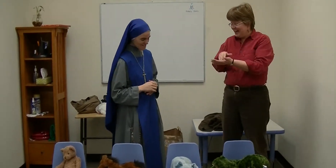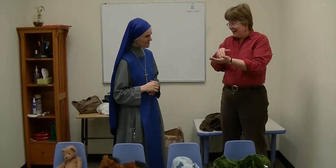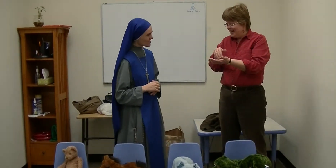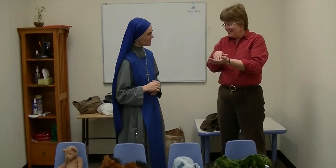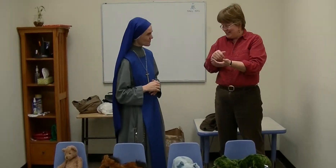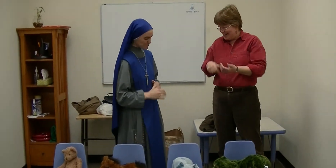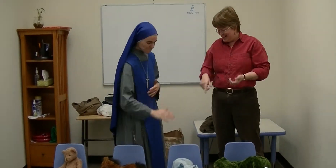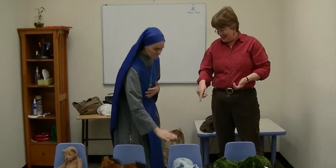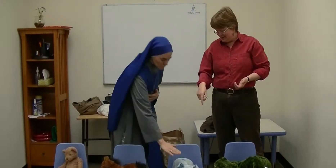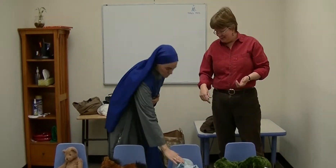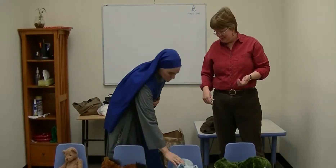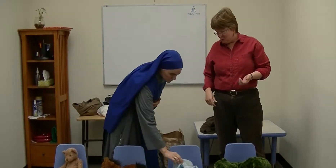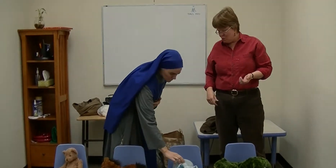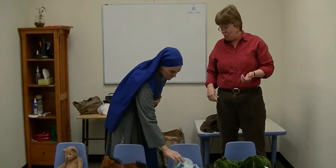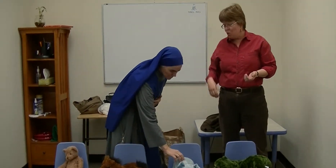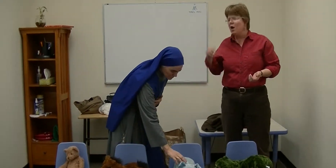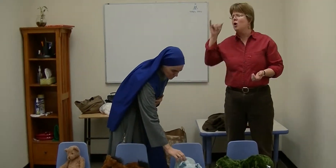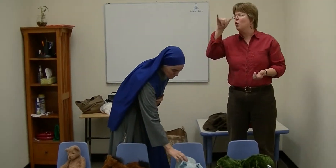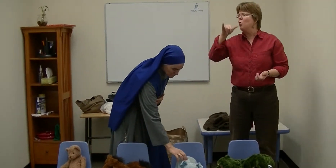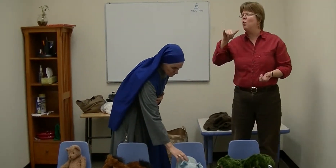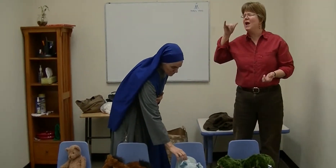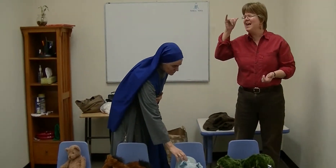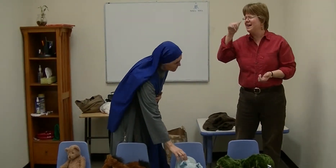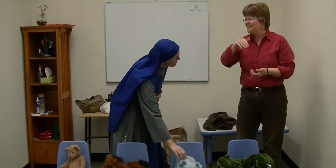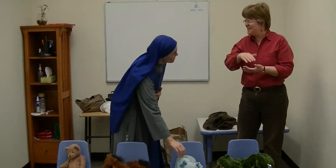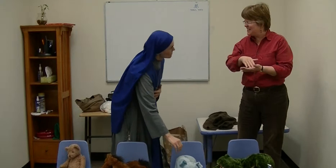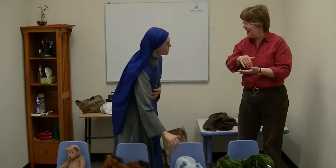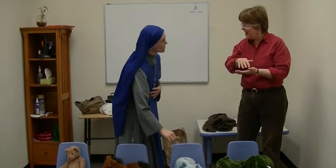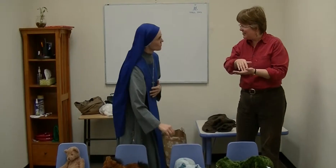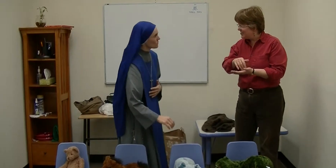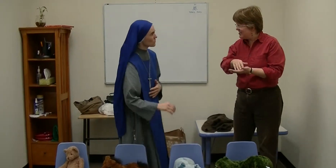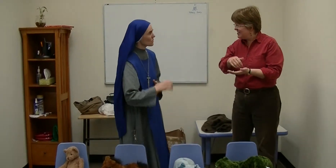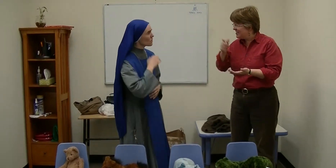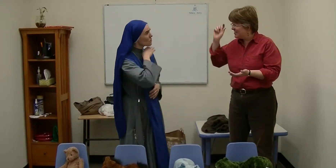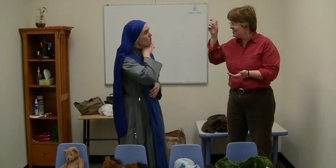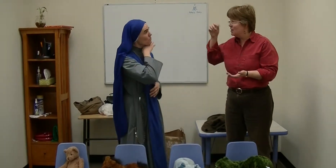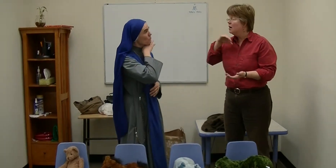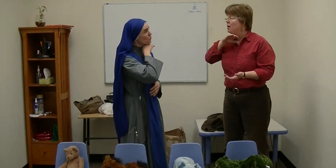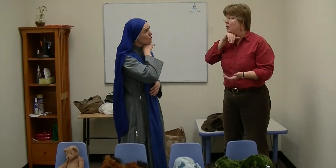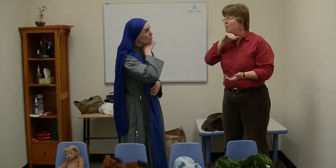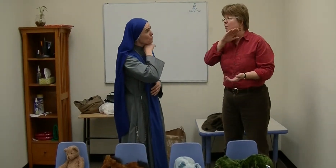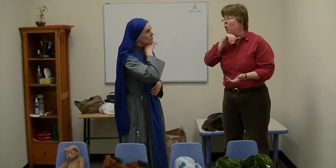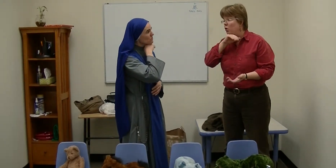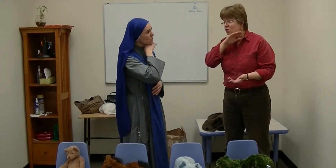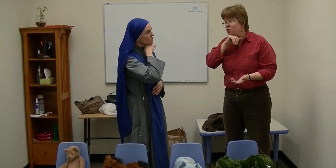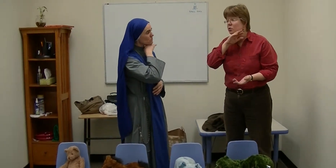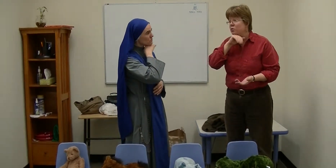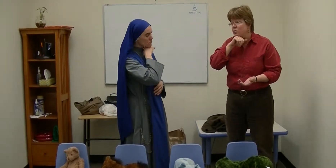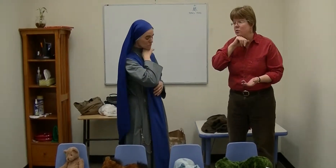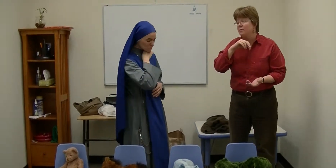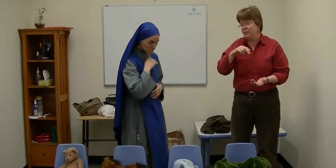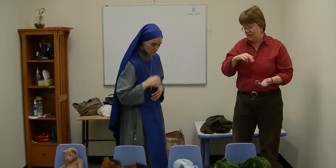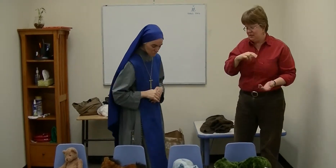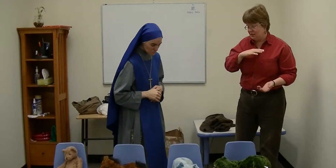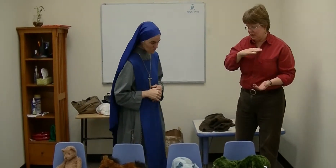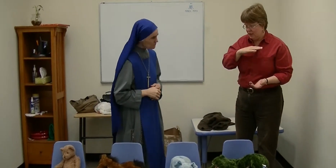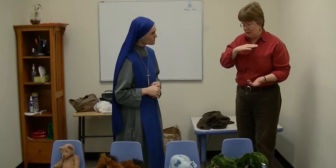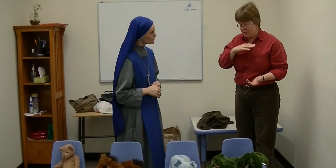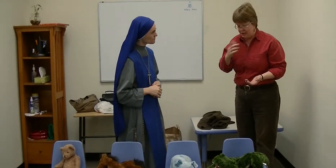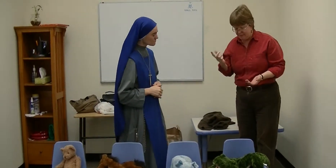Tange eom. Uh-huh. Quem tanjes? Porcum. Porcum. Eta. Okay.